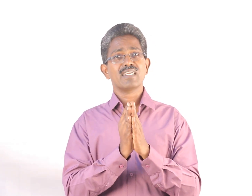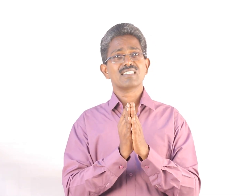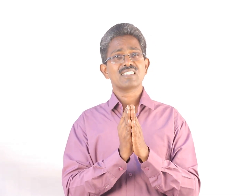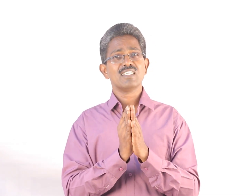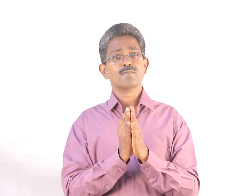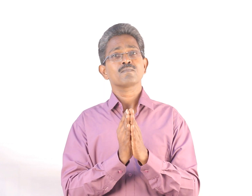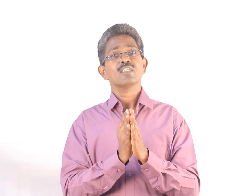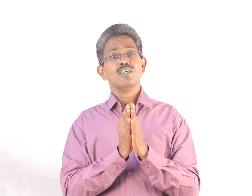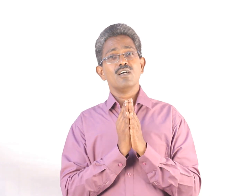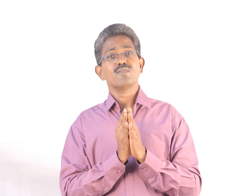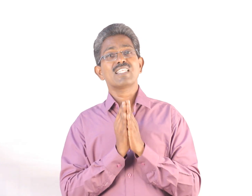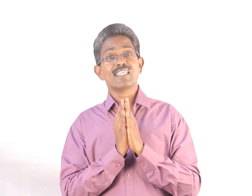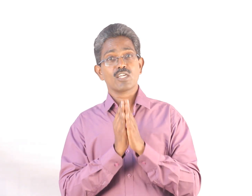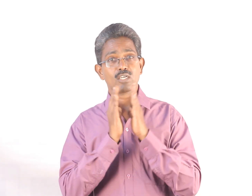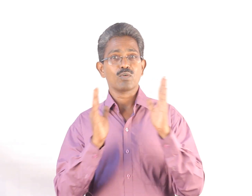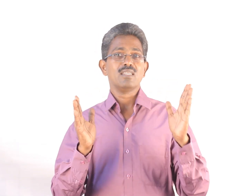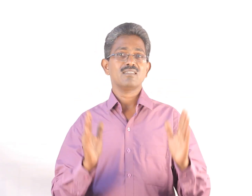industry within a short way.